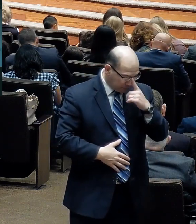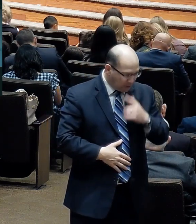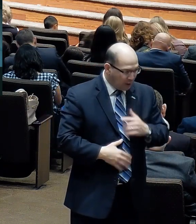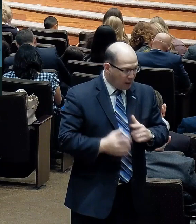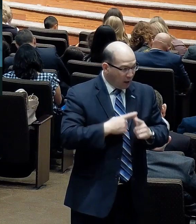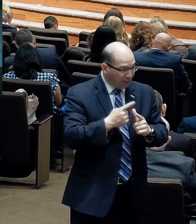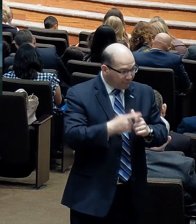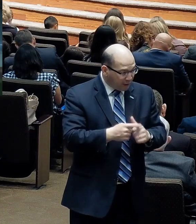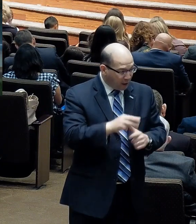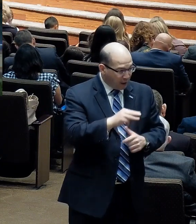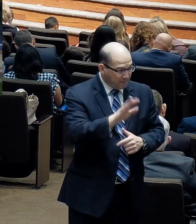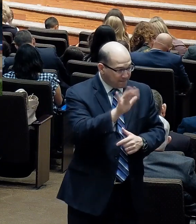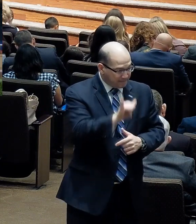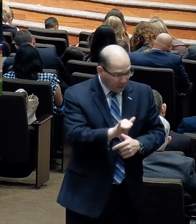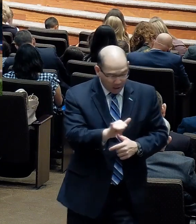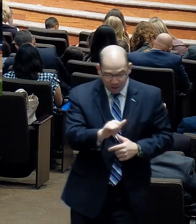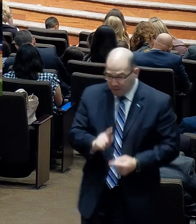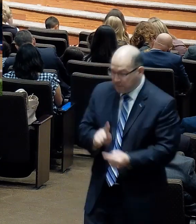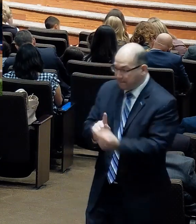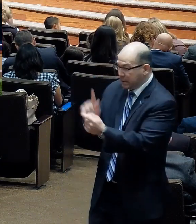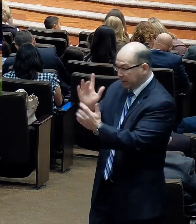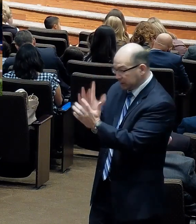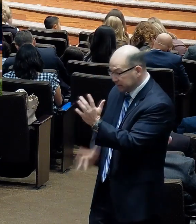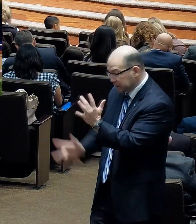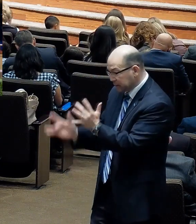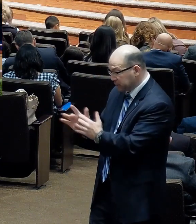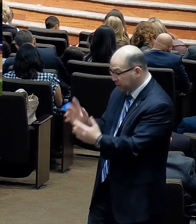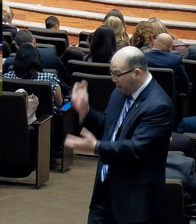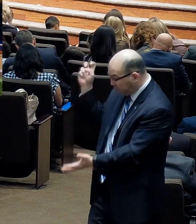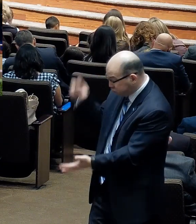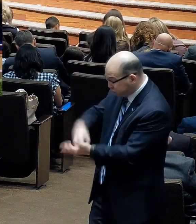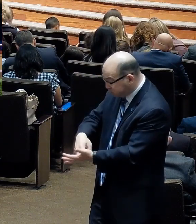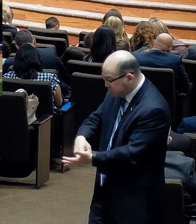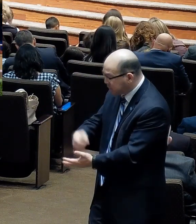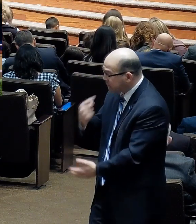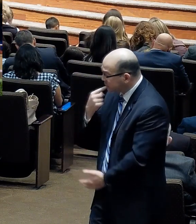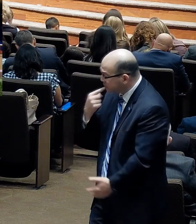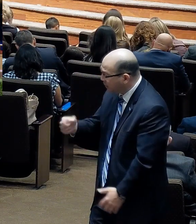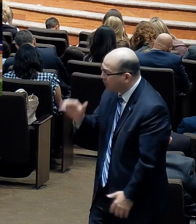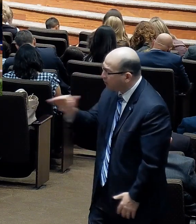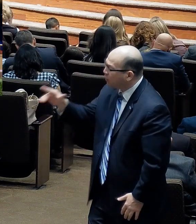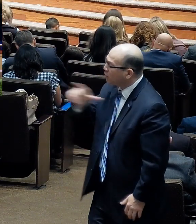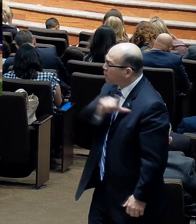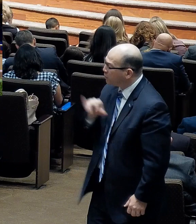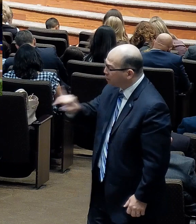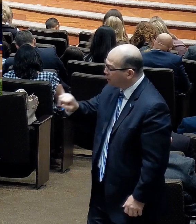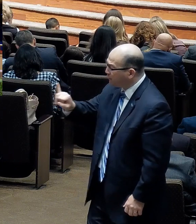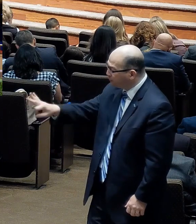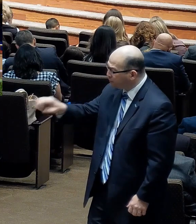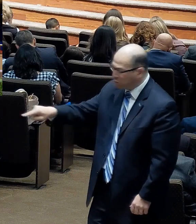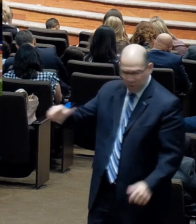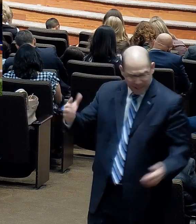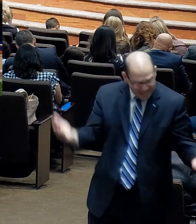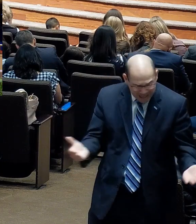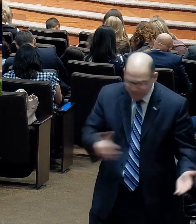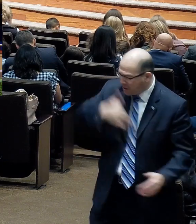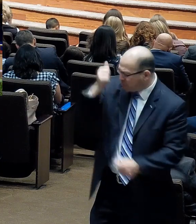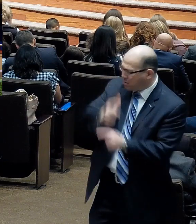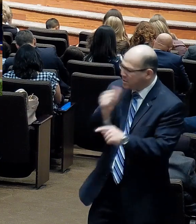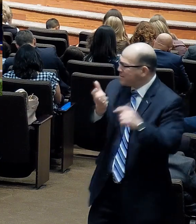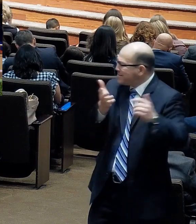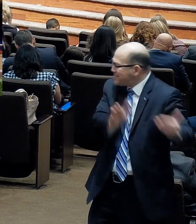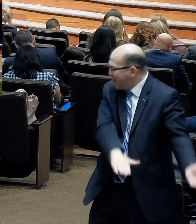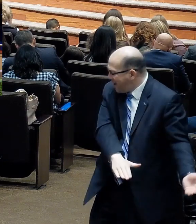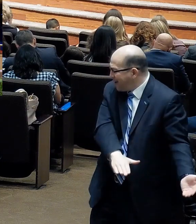come where Jesus was and saw him, she fell down at his feet, saying unto him, Lord, if thou hadst been here, my brother had not died. When Jesus